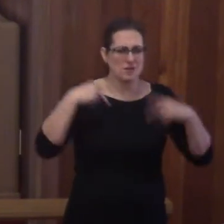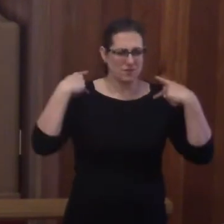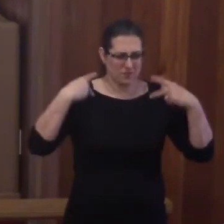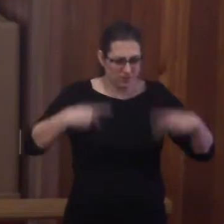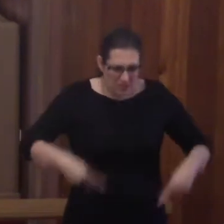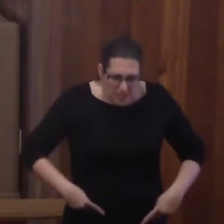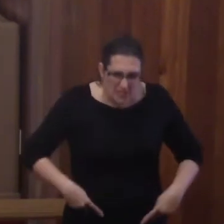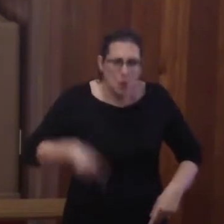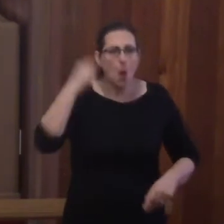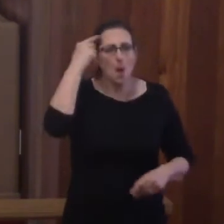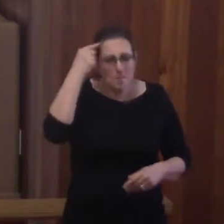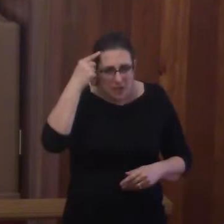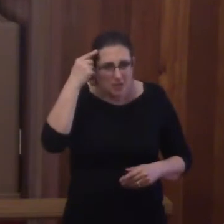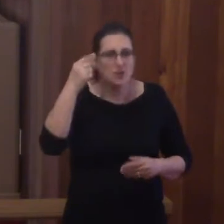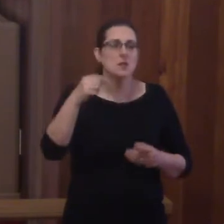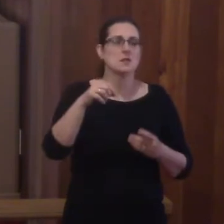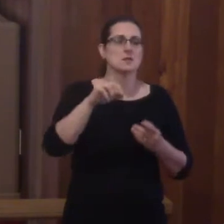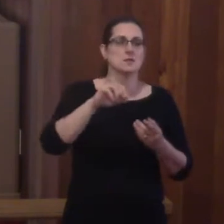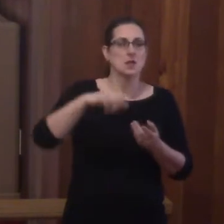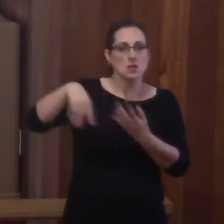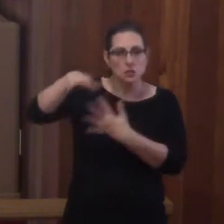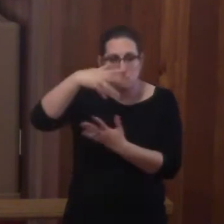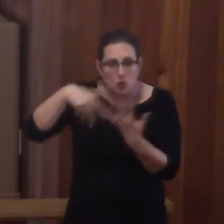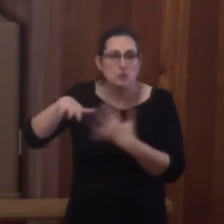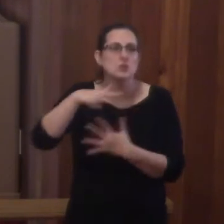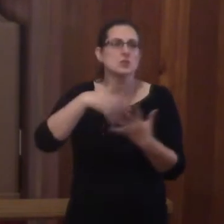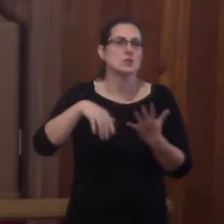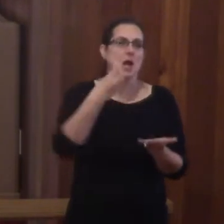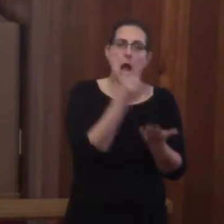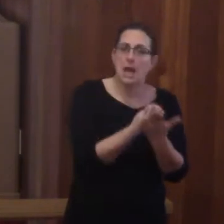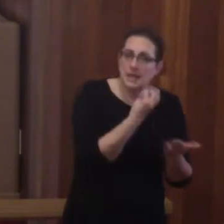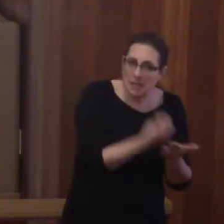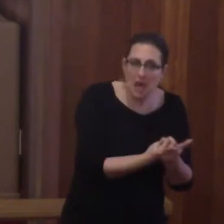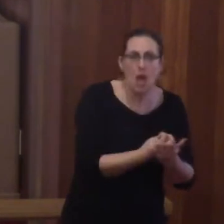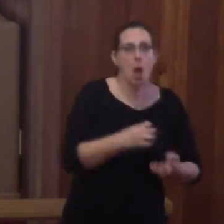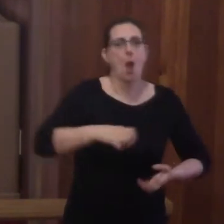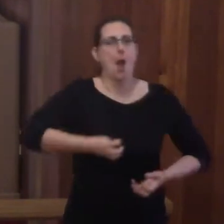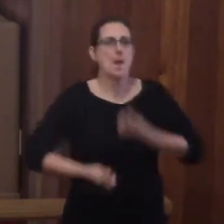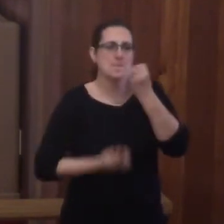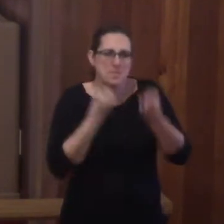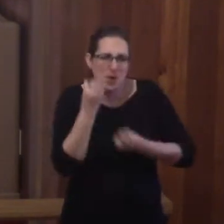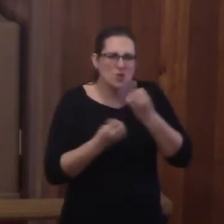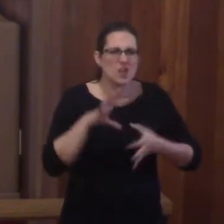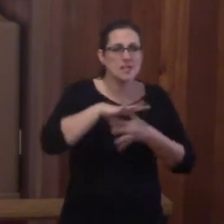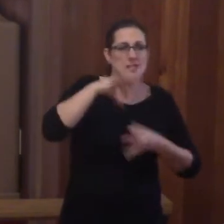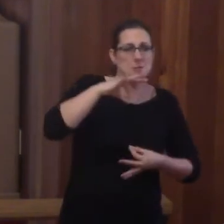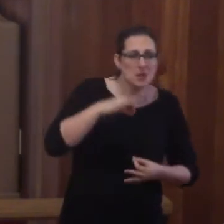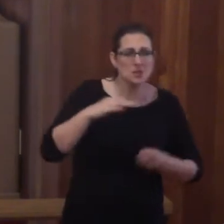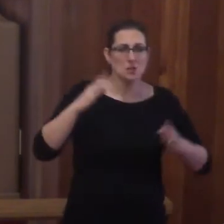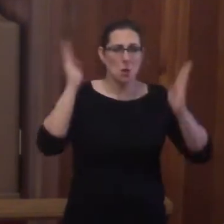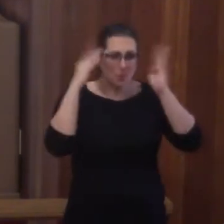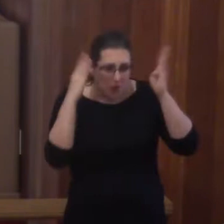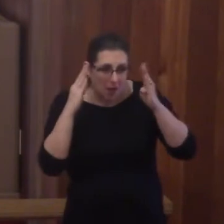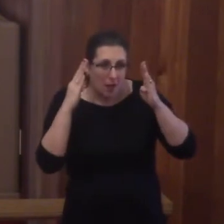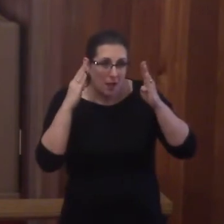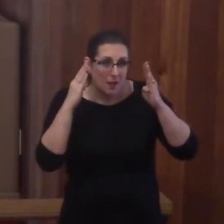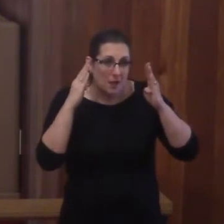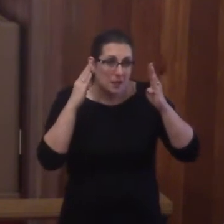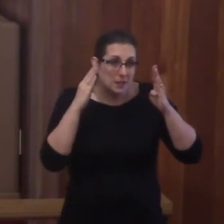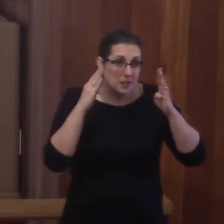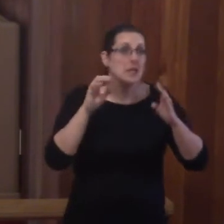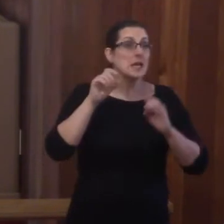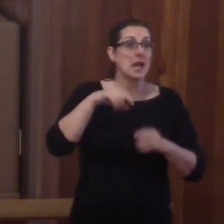mental, social, economic, emotional, and spiritual issues even though you are